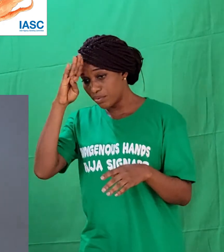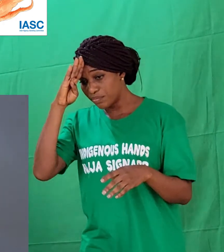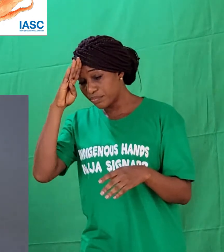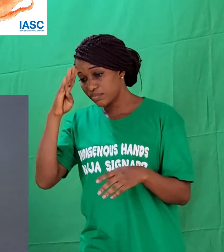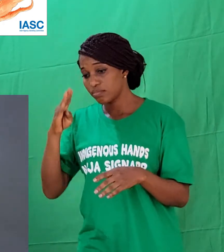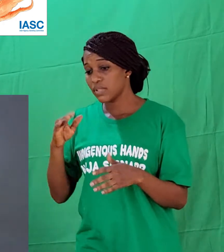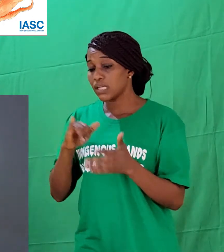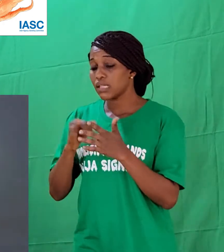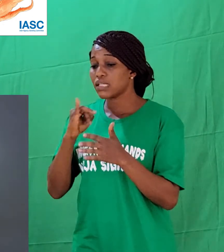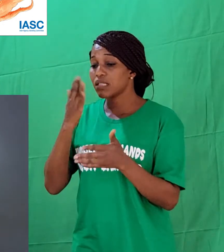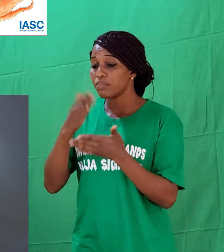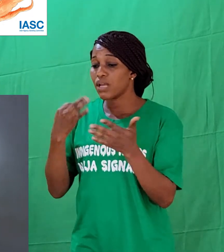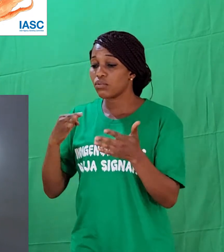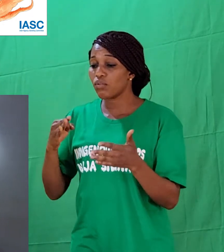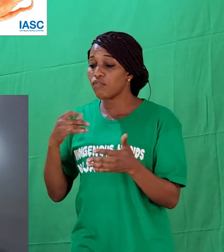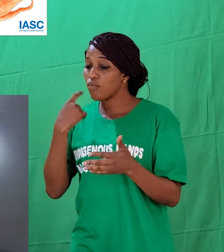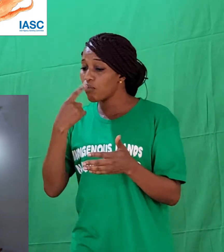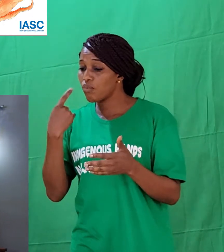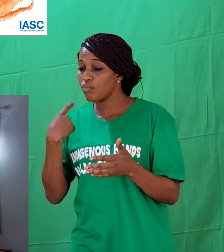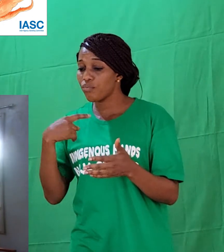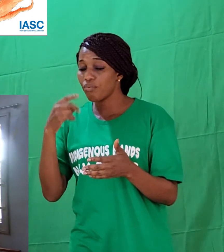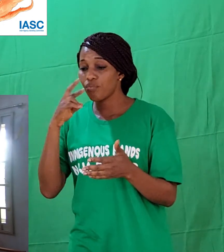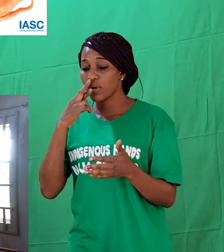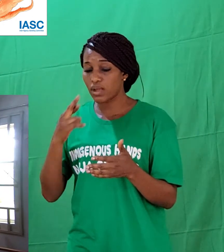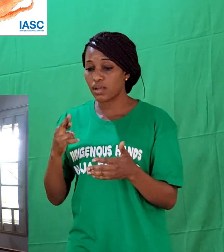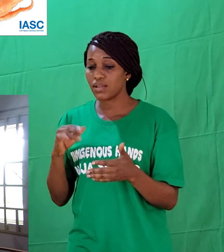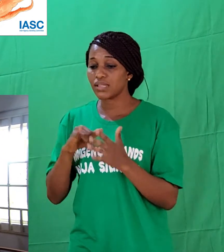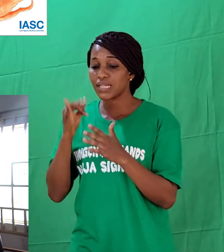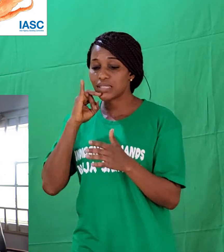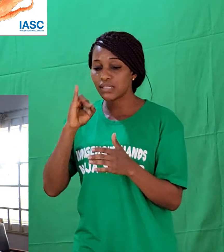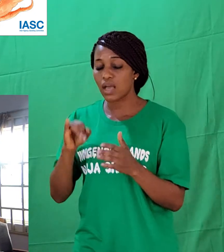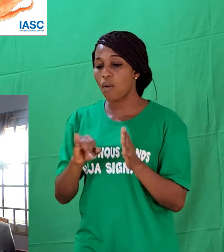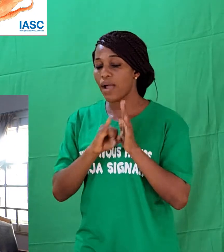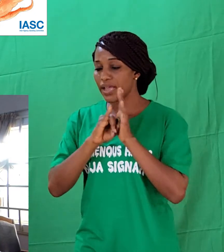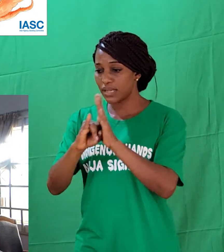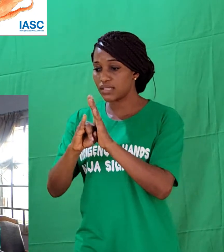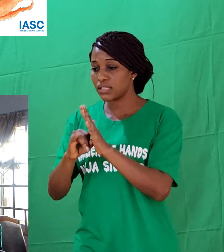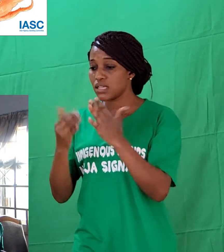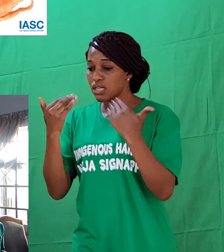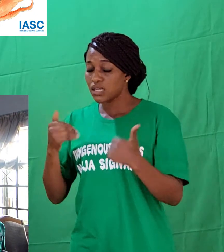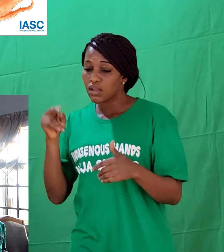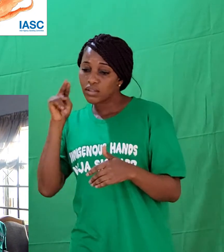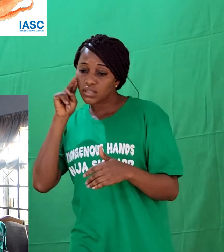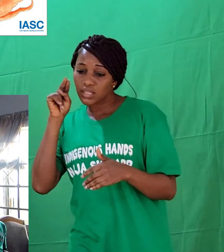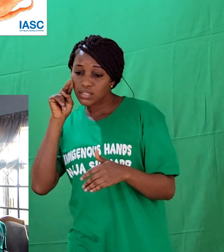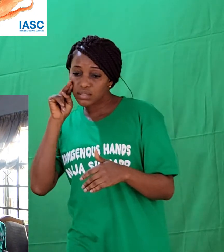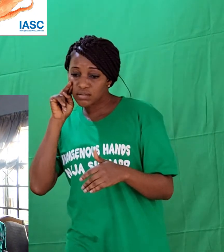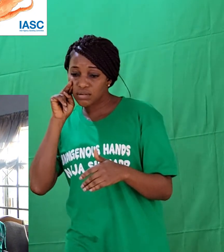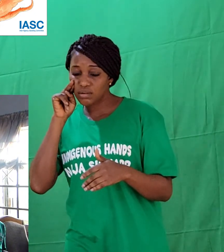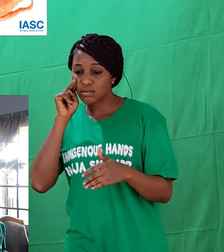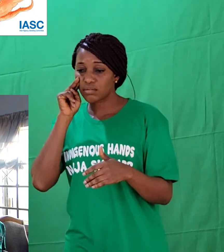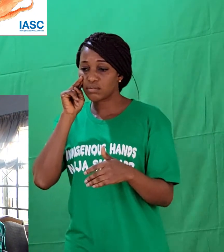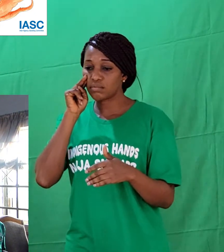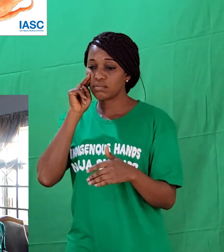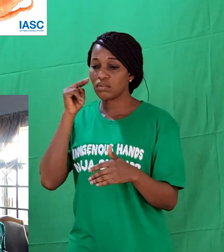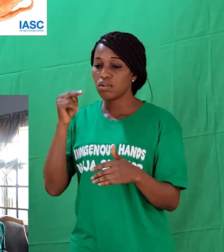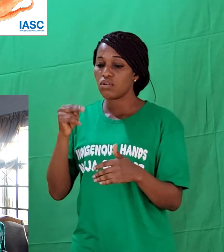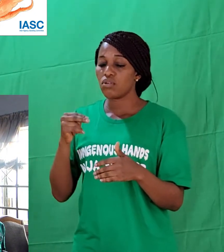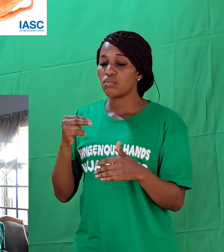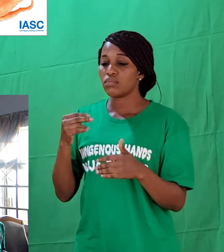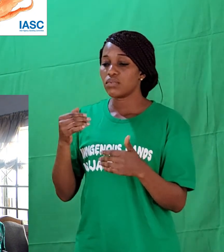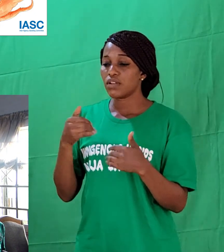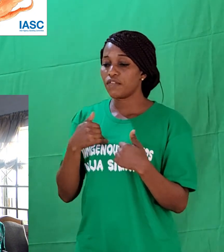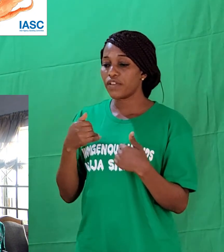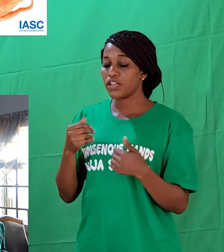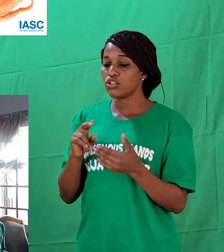part of who we are. That is our identity. Now, Nigeria occupies a unique position in the world because we